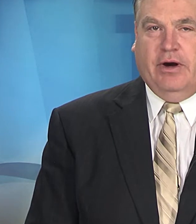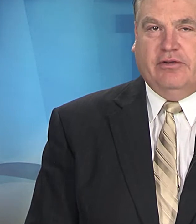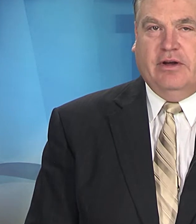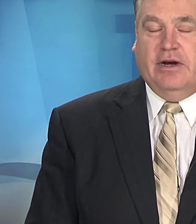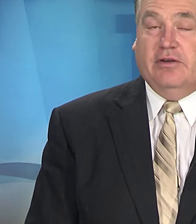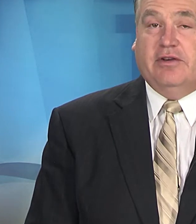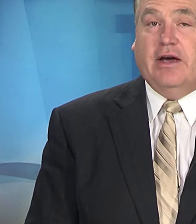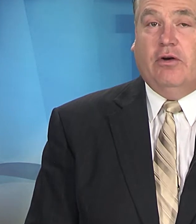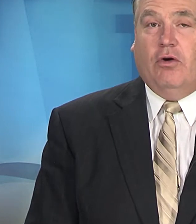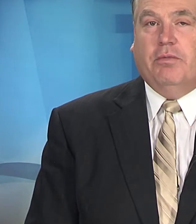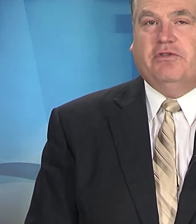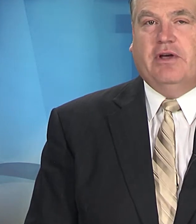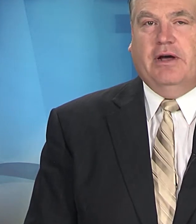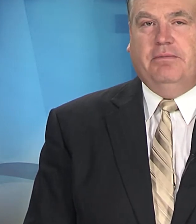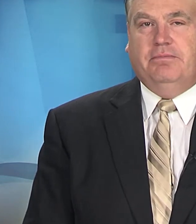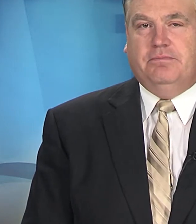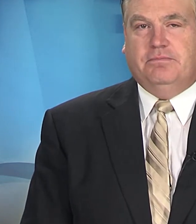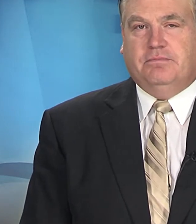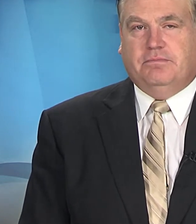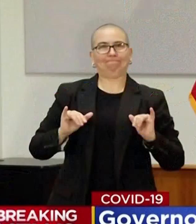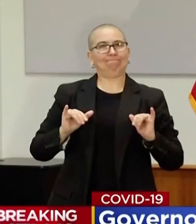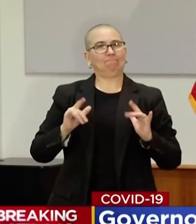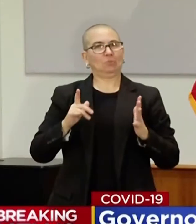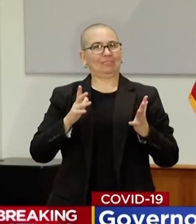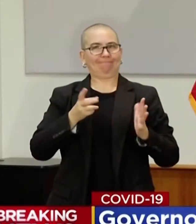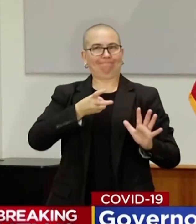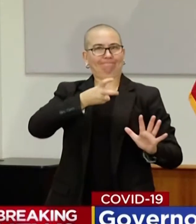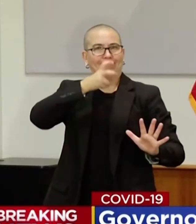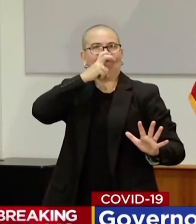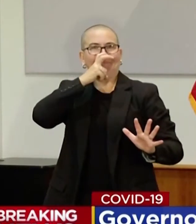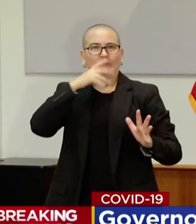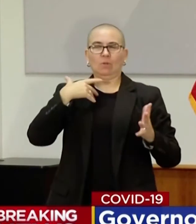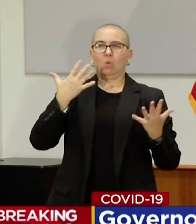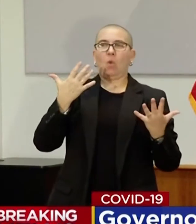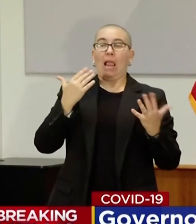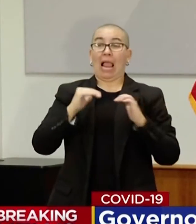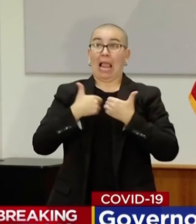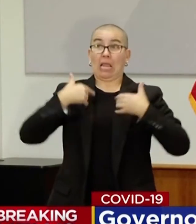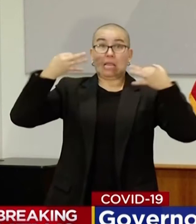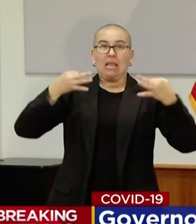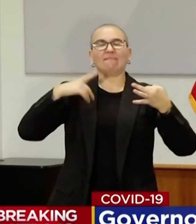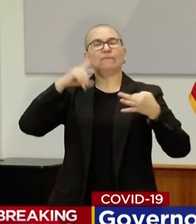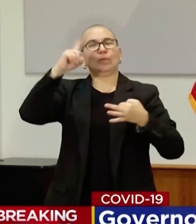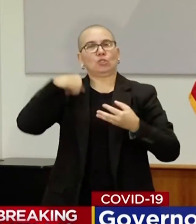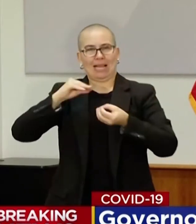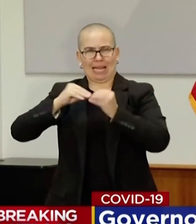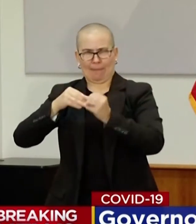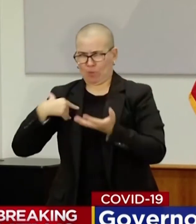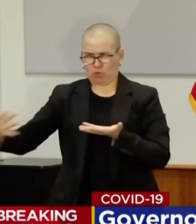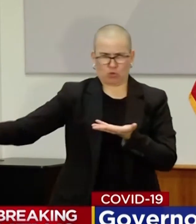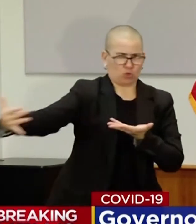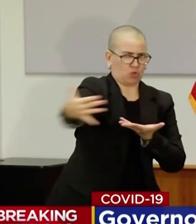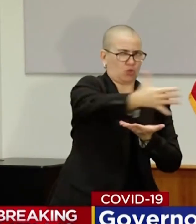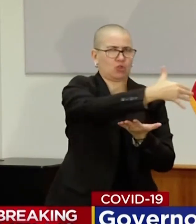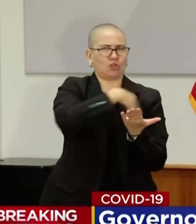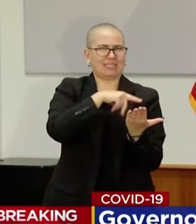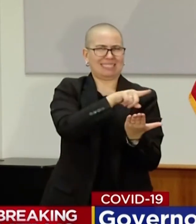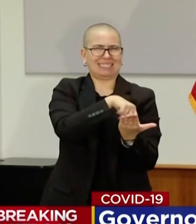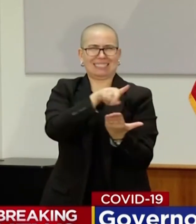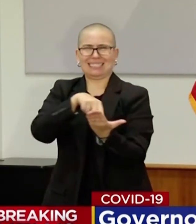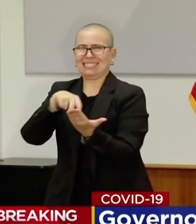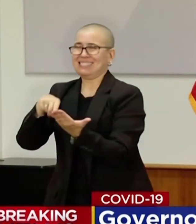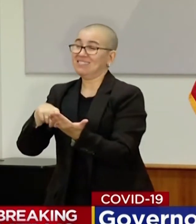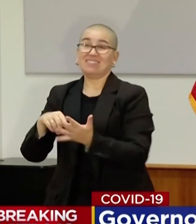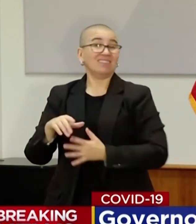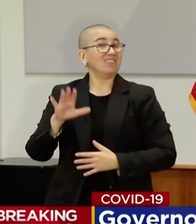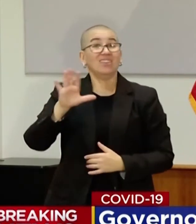gatherings and stay at home instead. Understanding this, we're making it very clear, and I just can't tell you, need to not gather with people